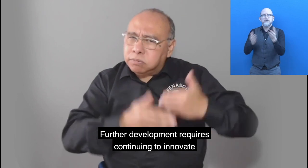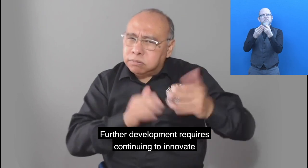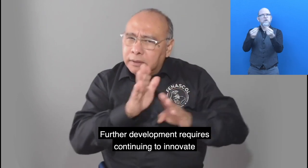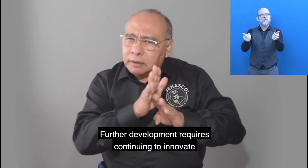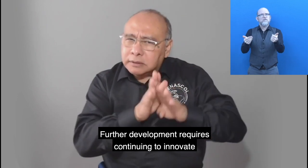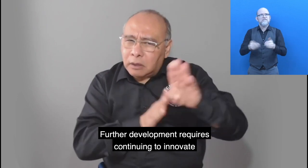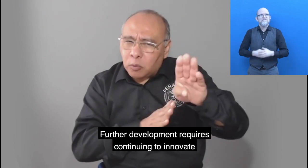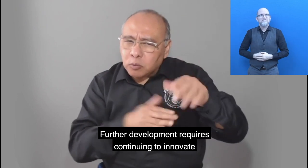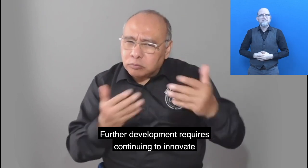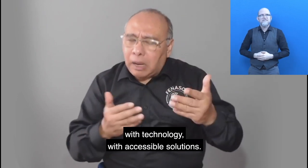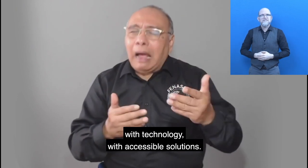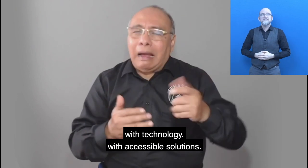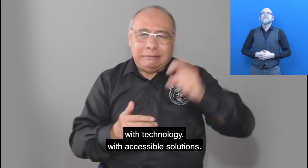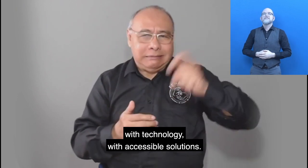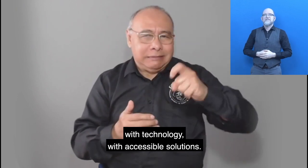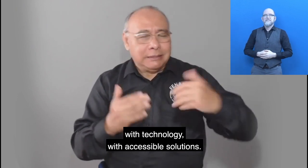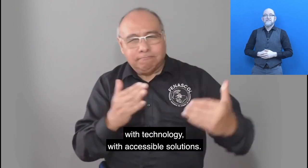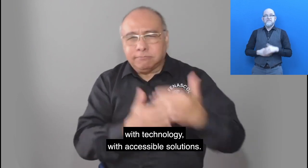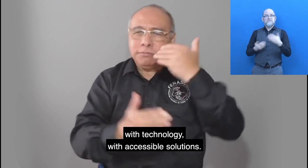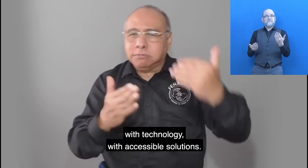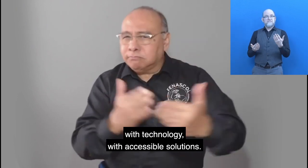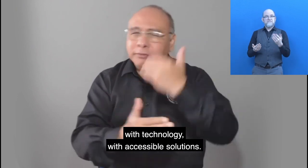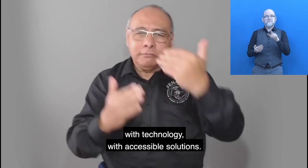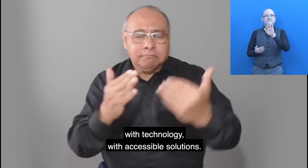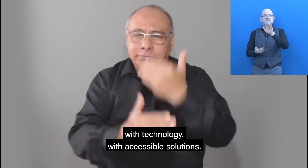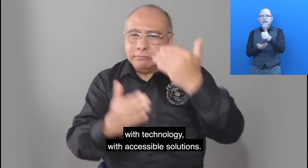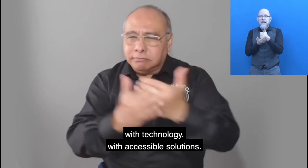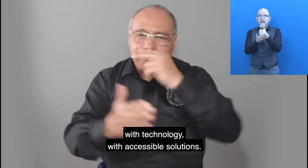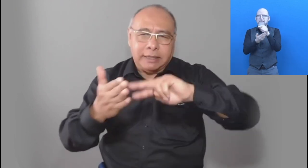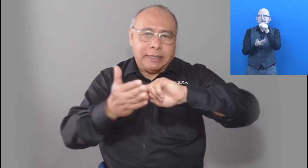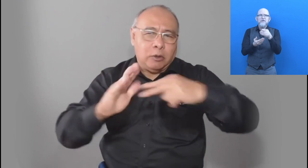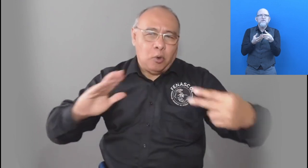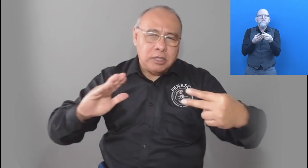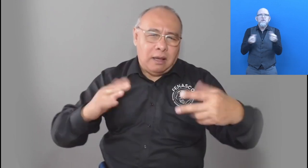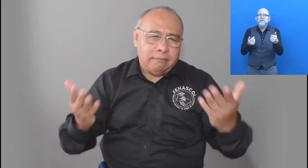continuing to innovate with technology with accessible solutions.